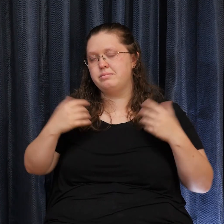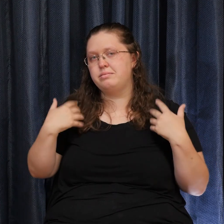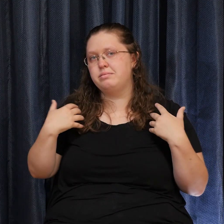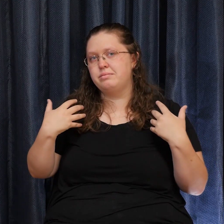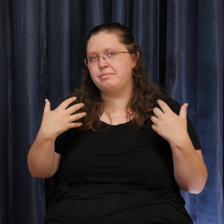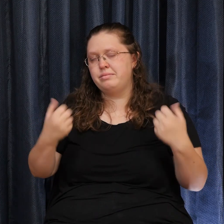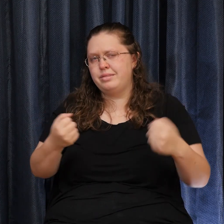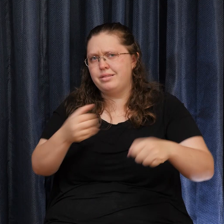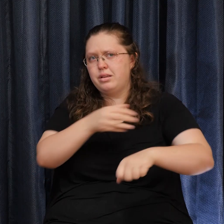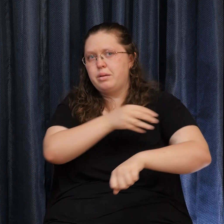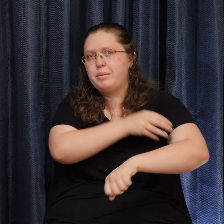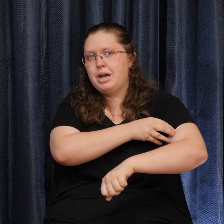Of your love